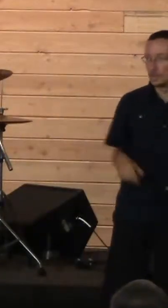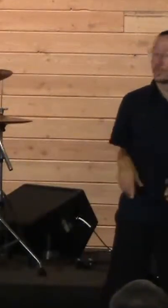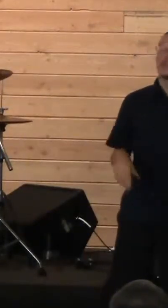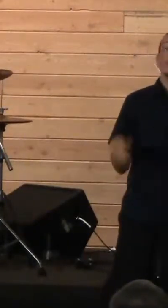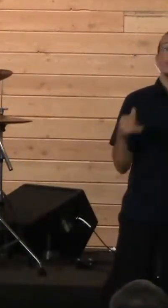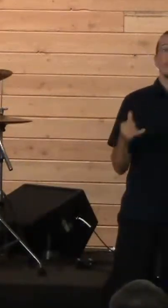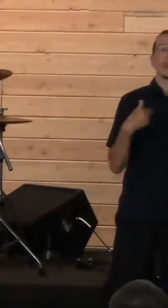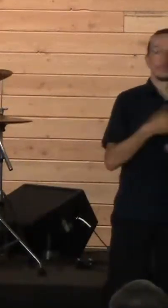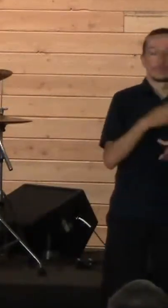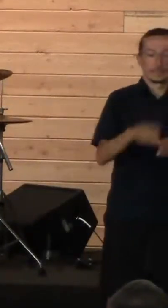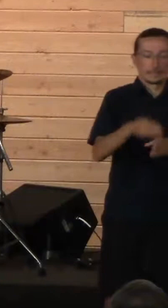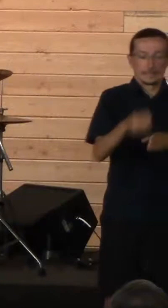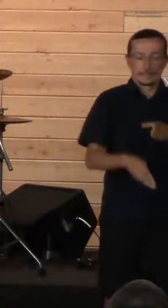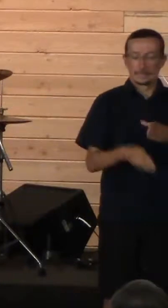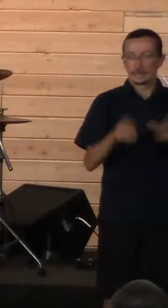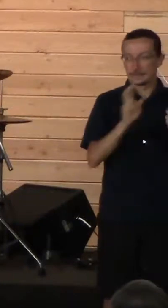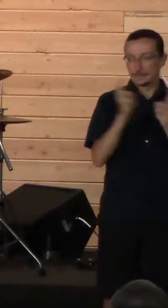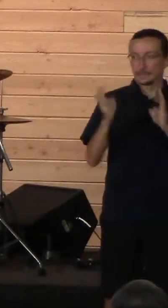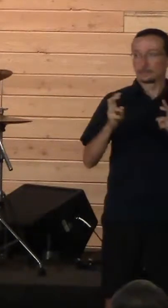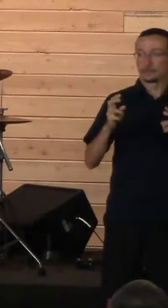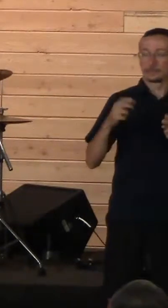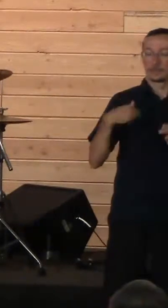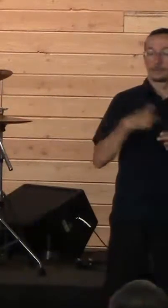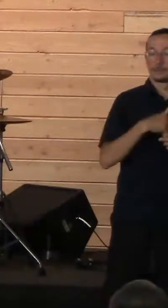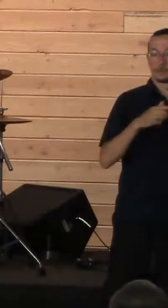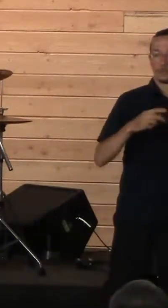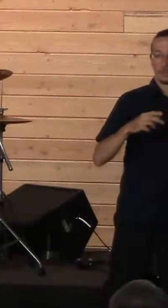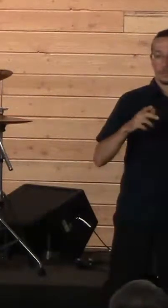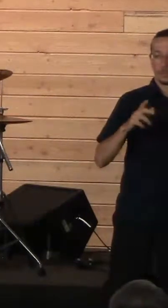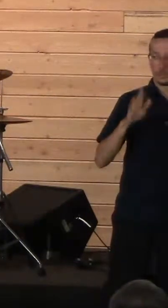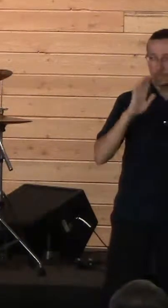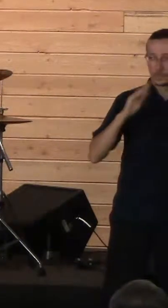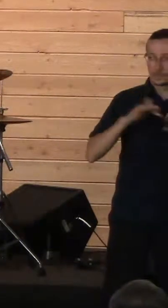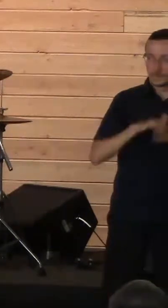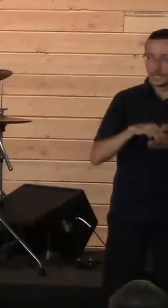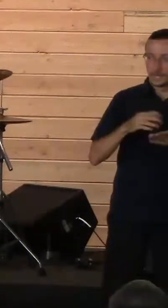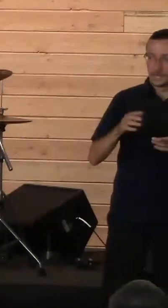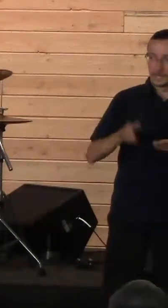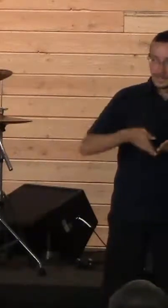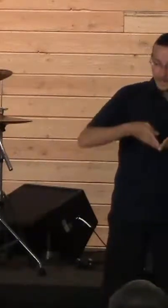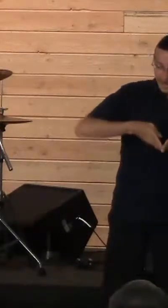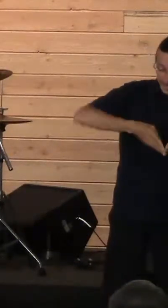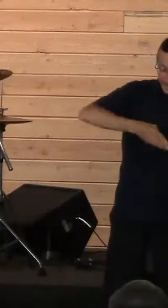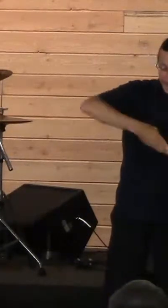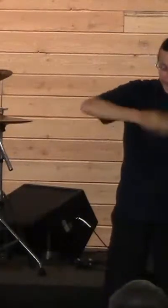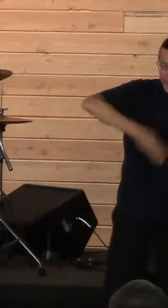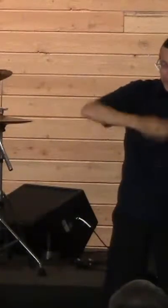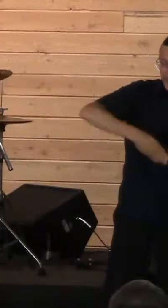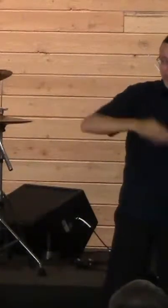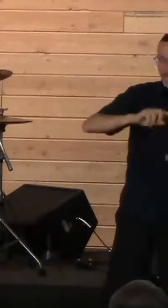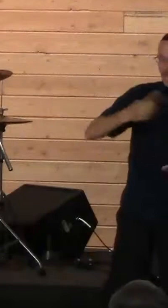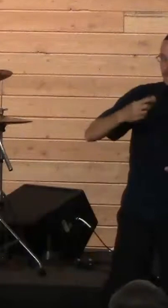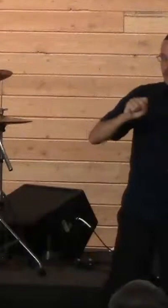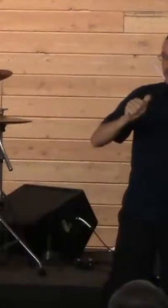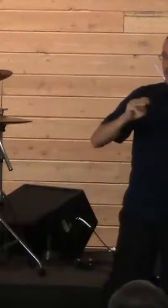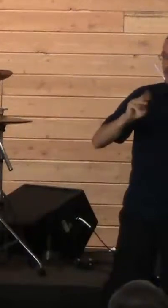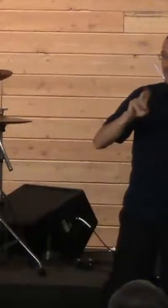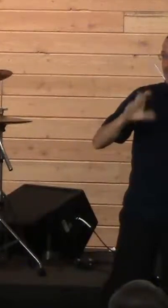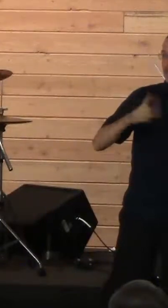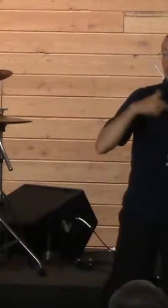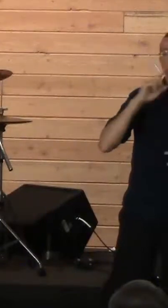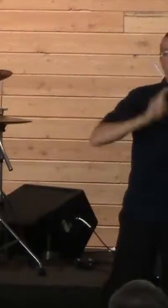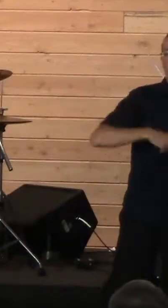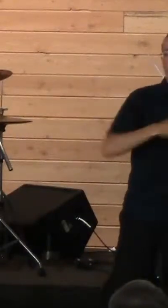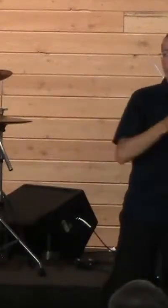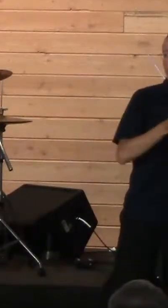we're jumping into the very end of 1 Samuel, so we're skipping several chapters, so let